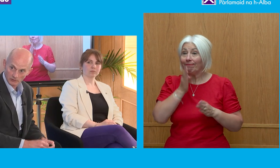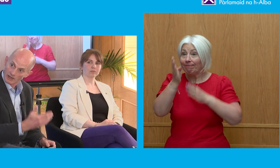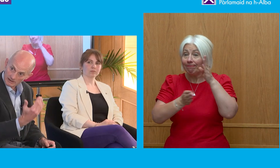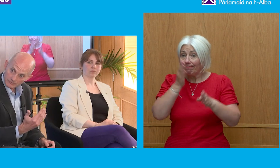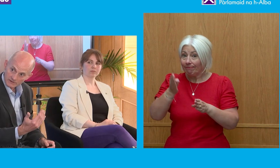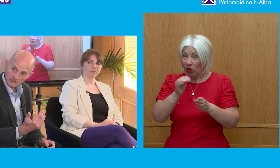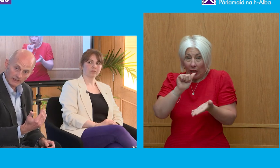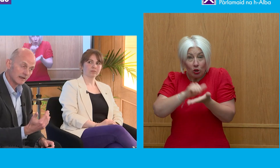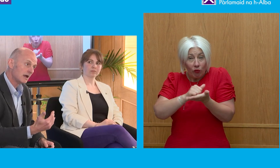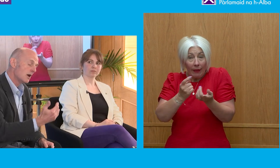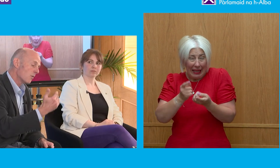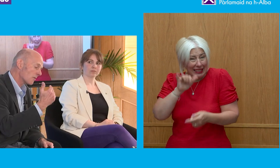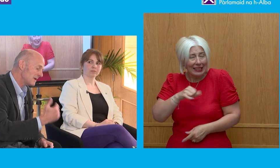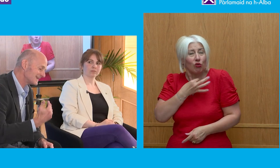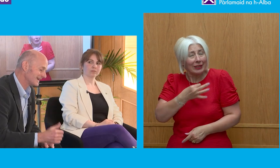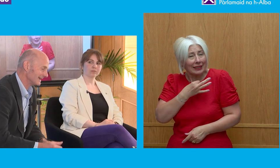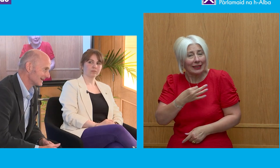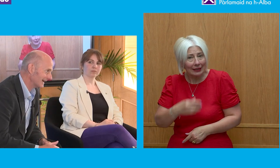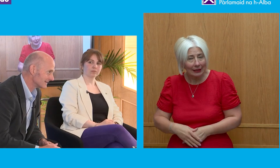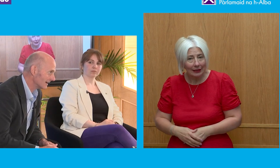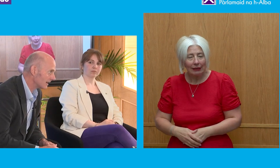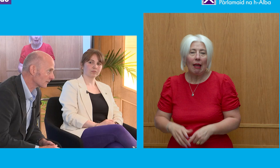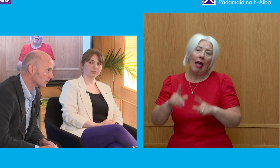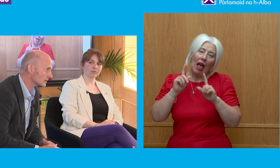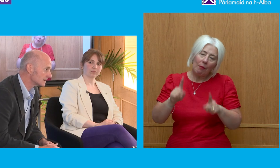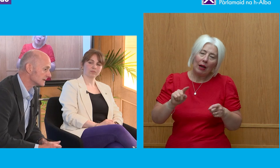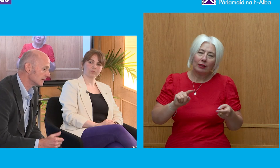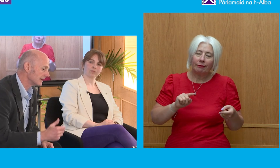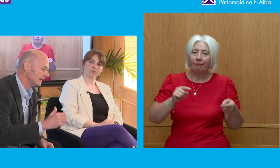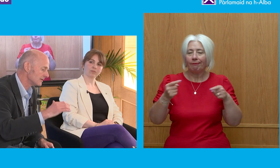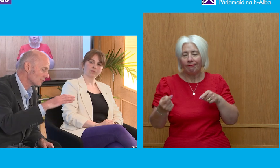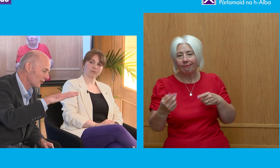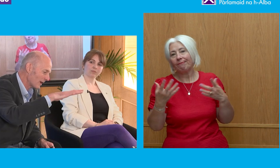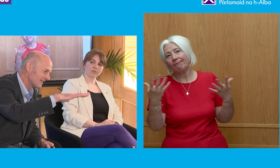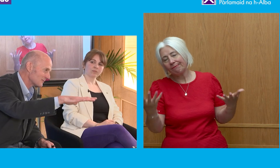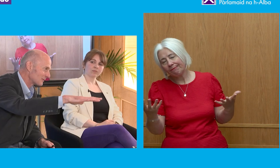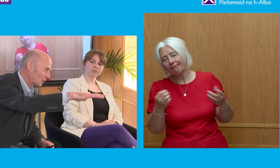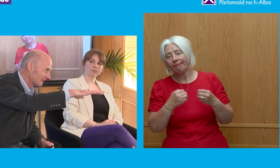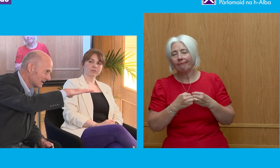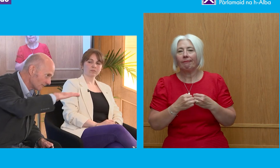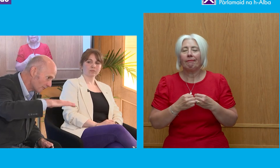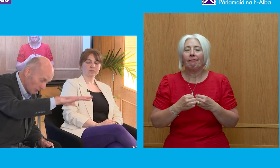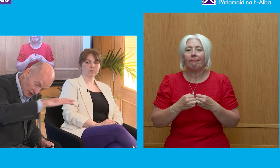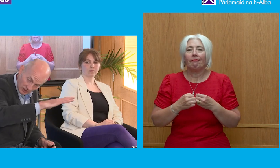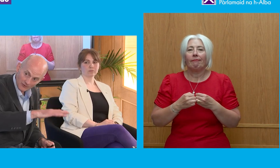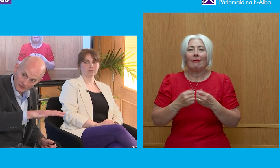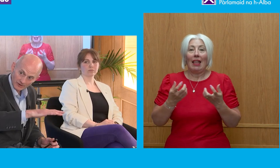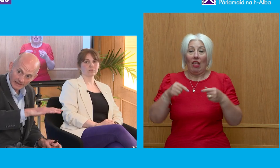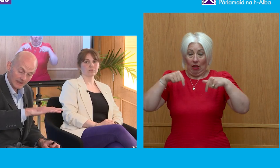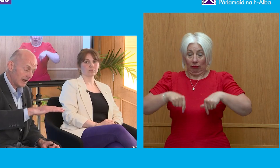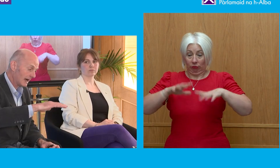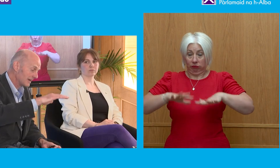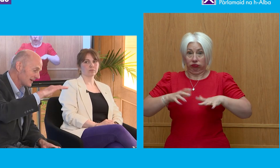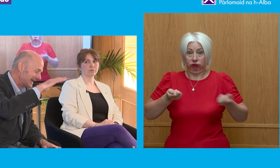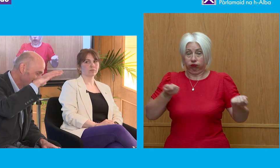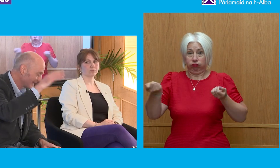thing to do. And it is risky. What militates against that, of course, is that the way that we run this country,